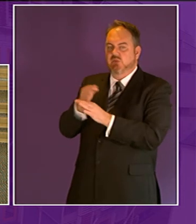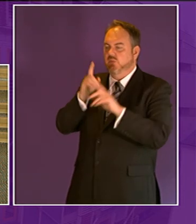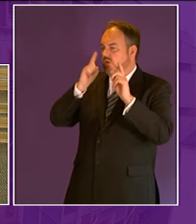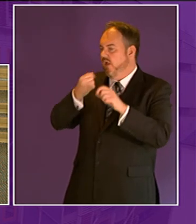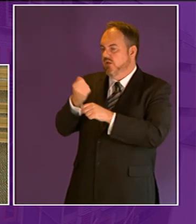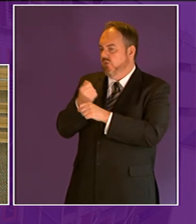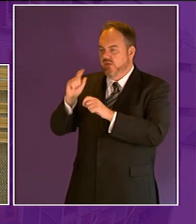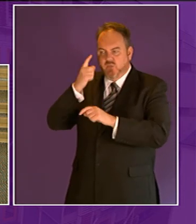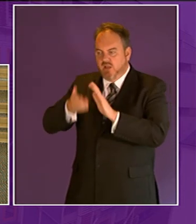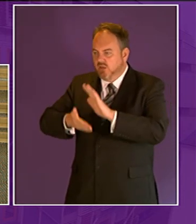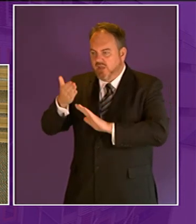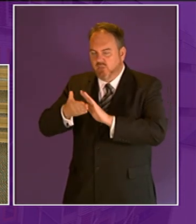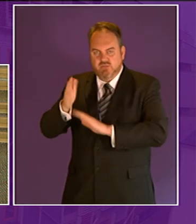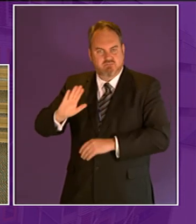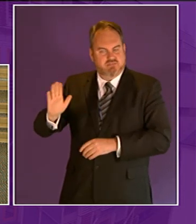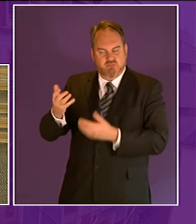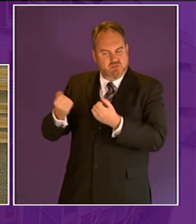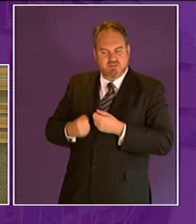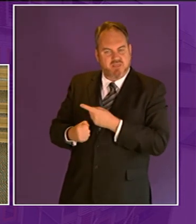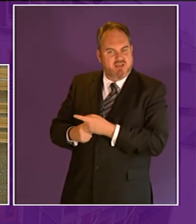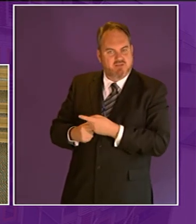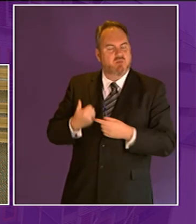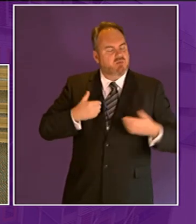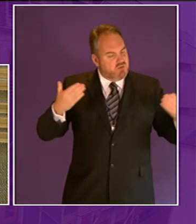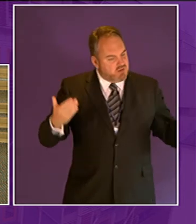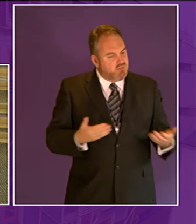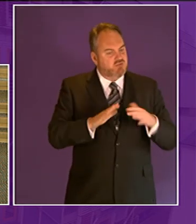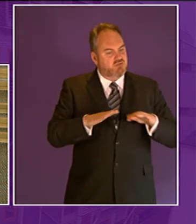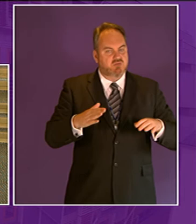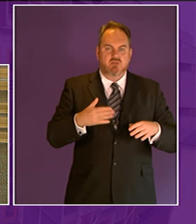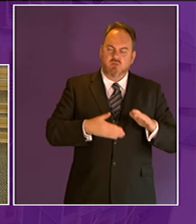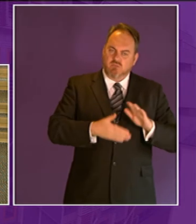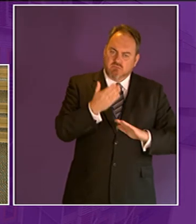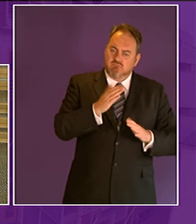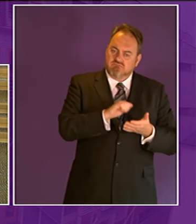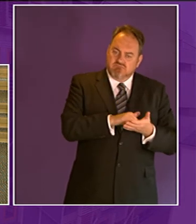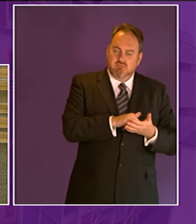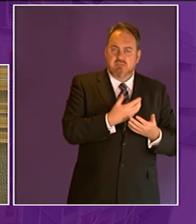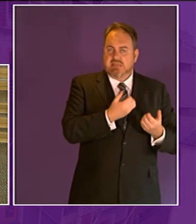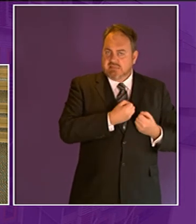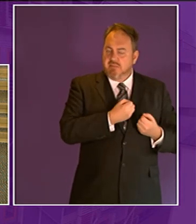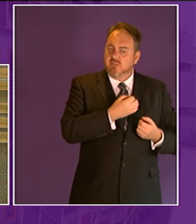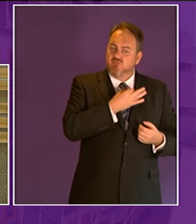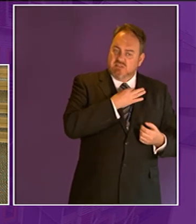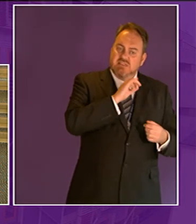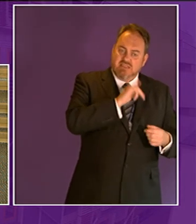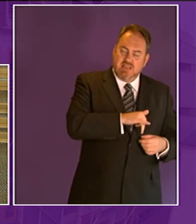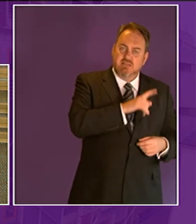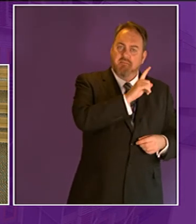100% avoided in order for children to gain a proper and true appreciation of the benefits of learning in outdoor